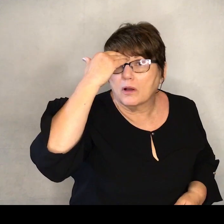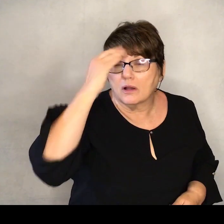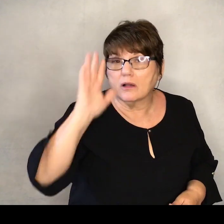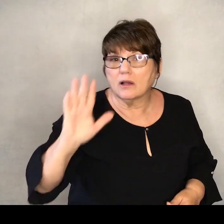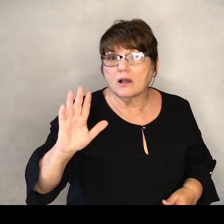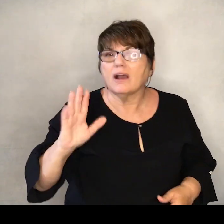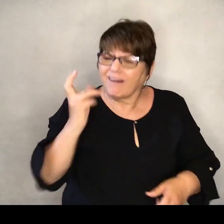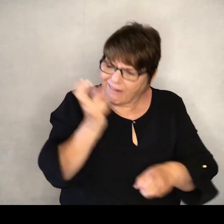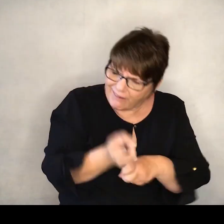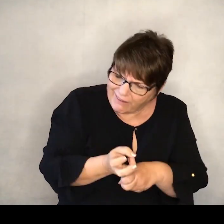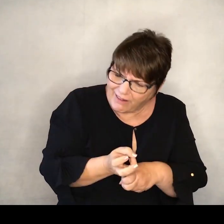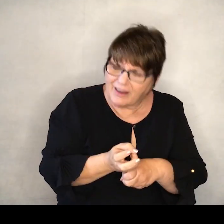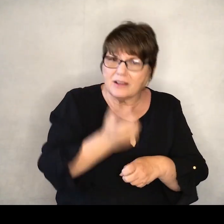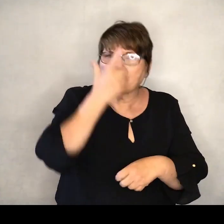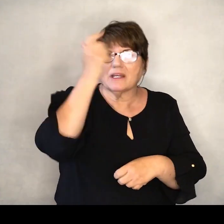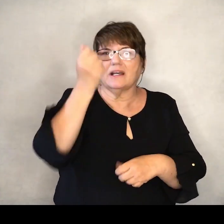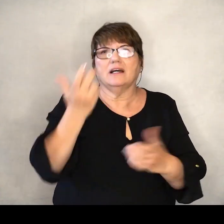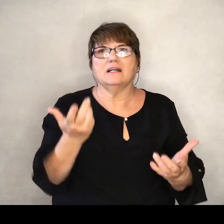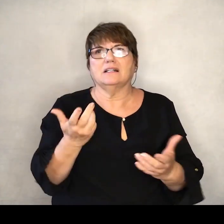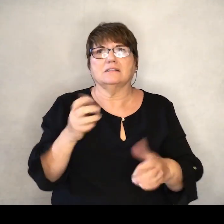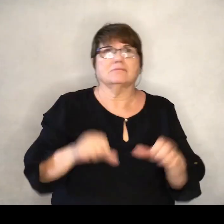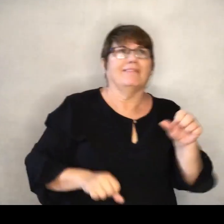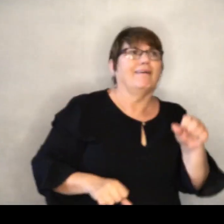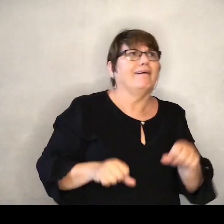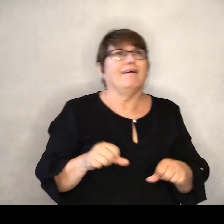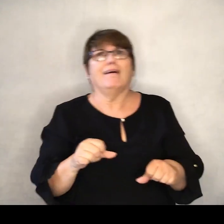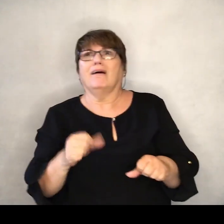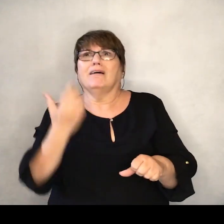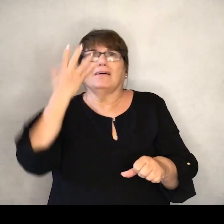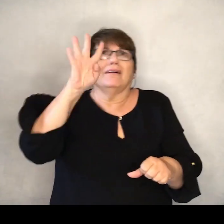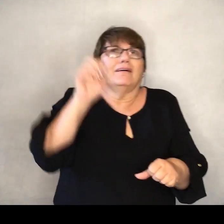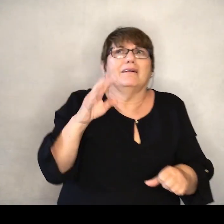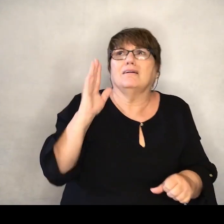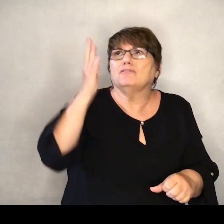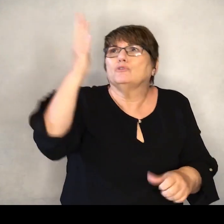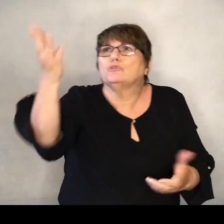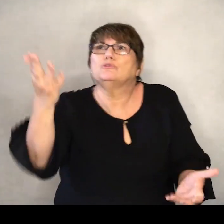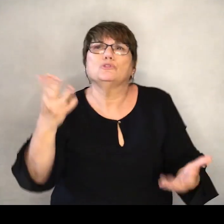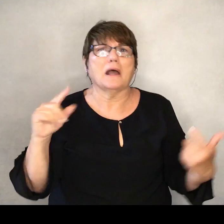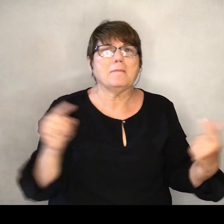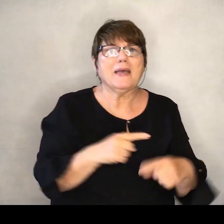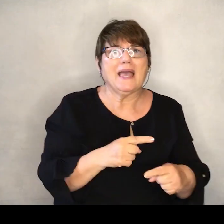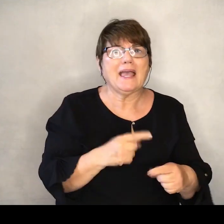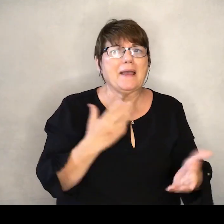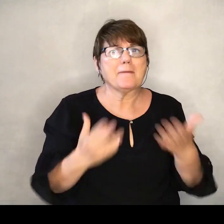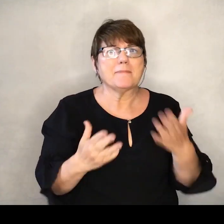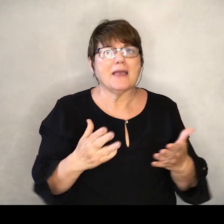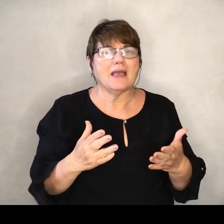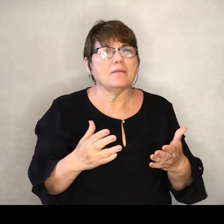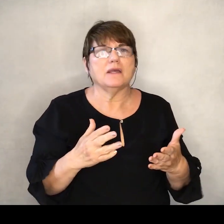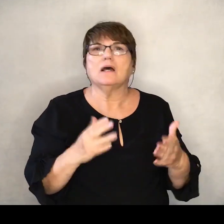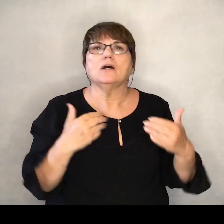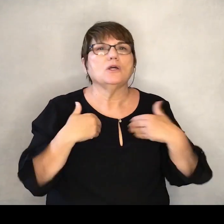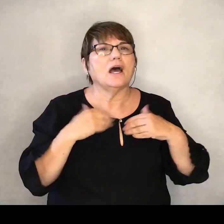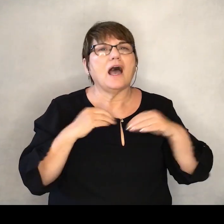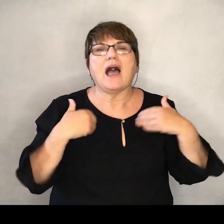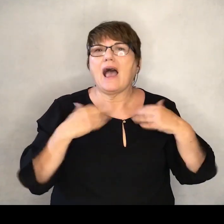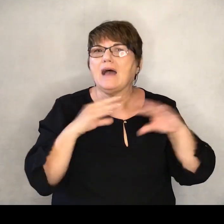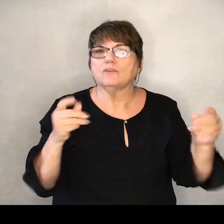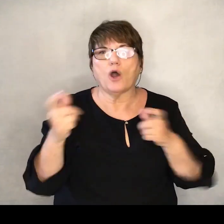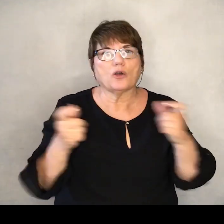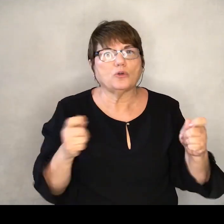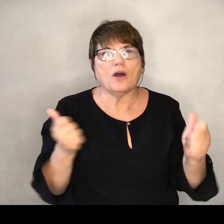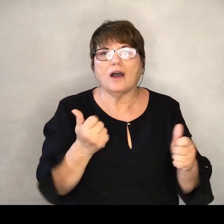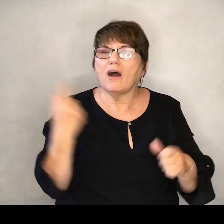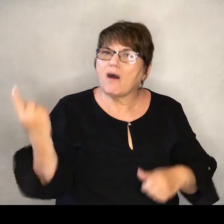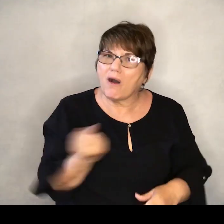It's hard because it brings uncertainty. And it can bring pain. It means we may not be in control of everything